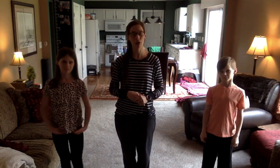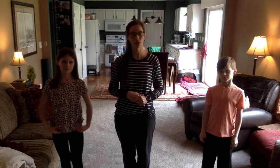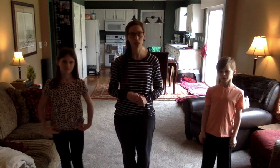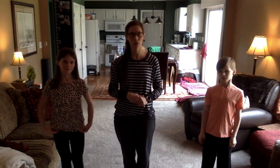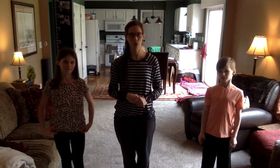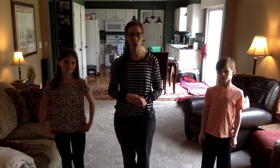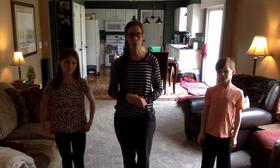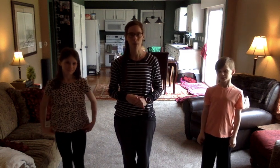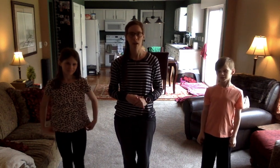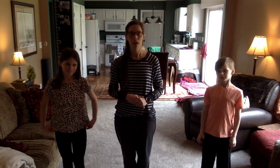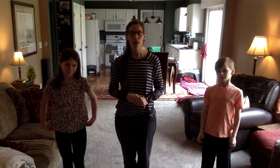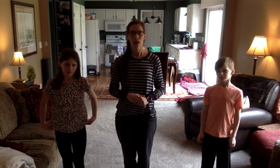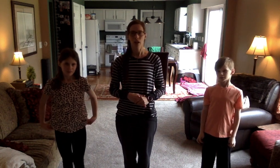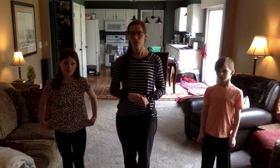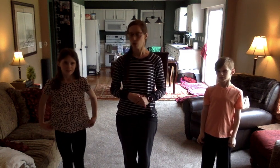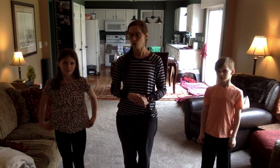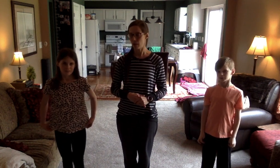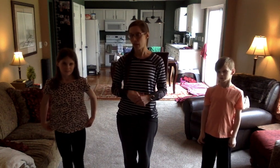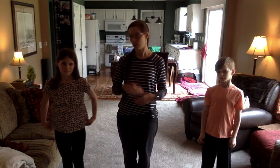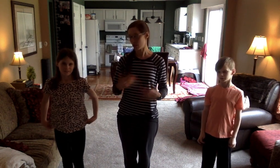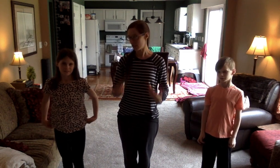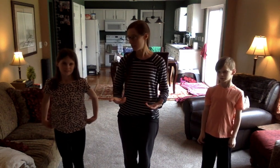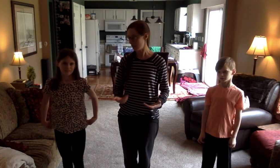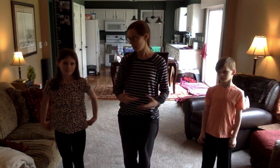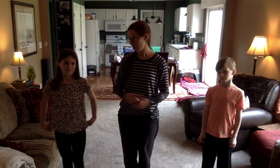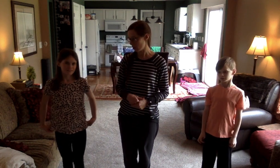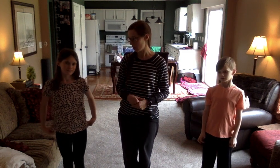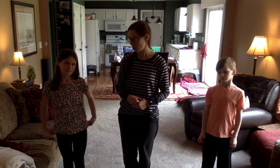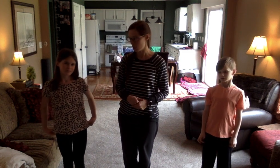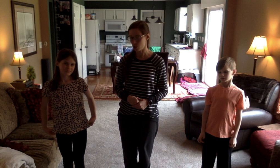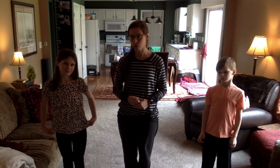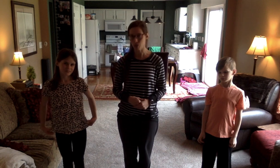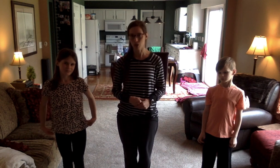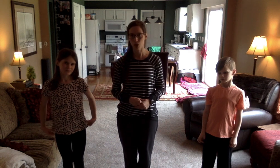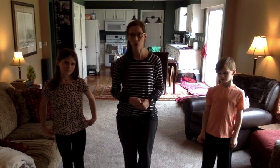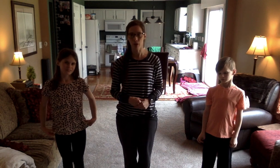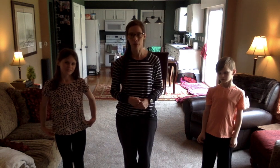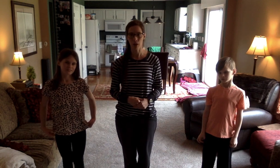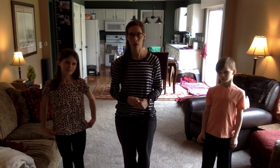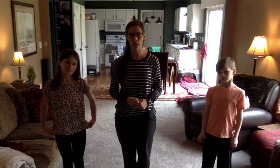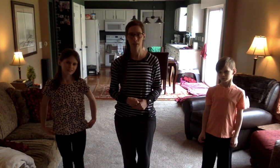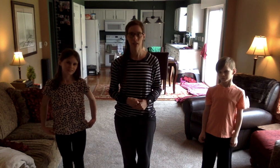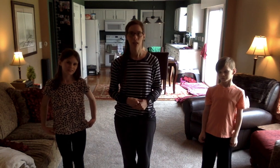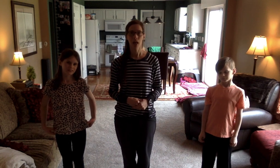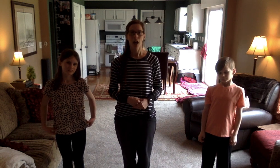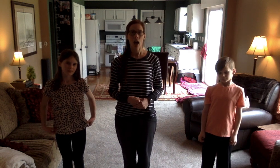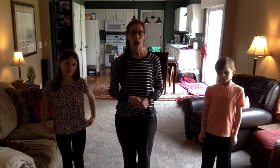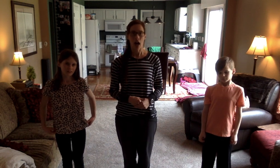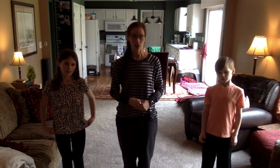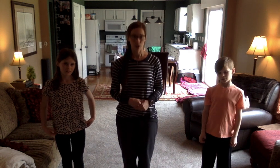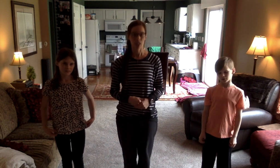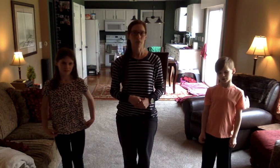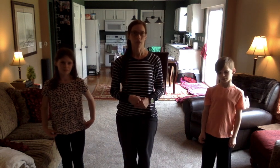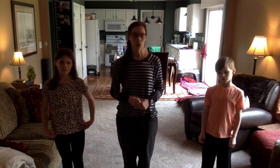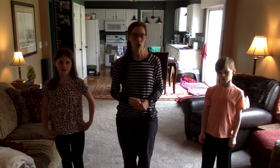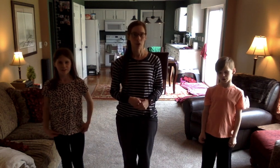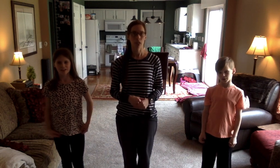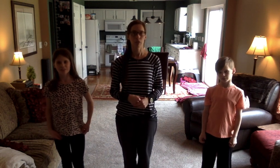does heat flow? So it actually sings the question, too. So here we go, guys. How does heat flow? Heat